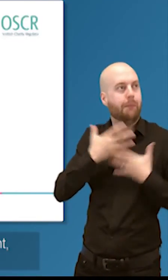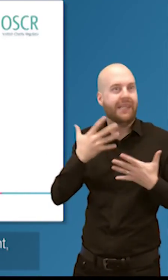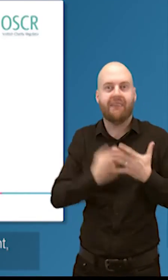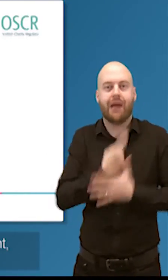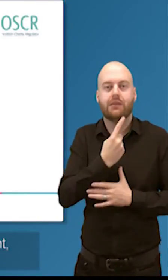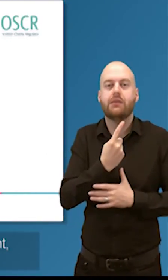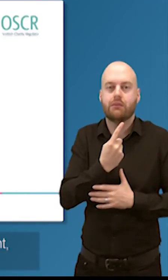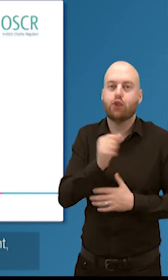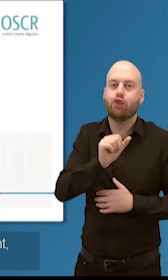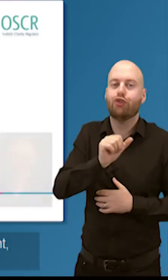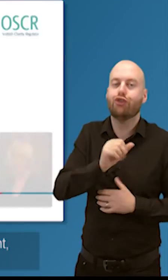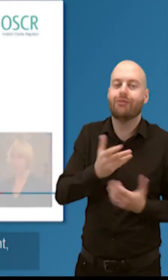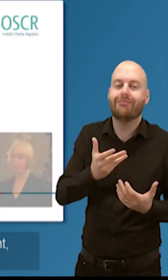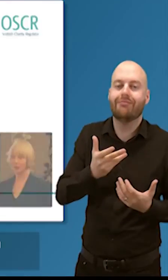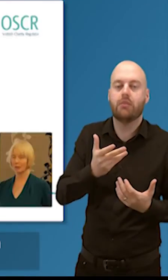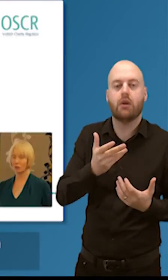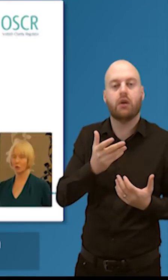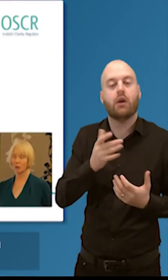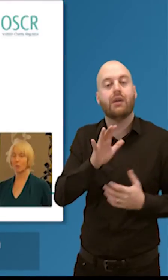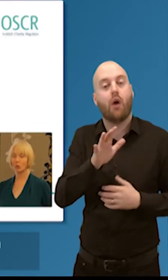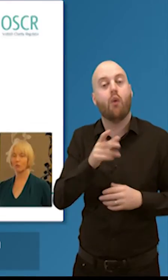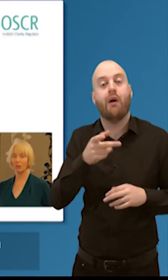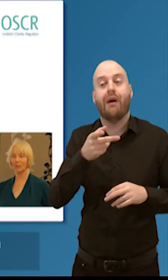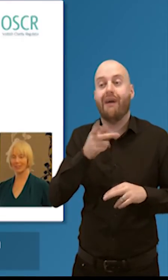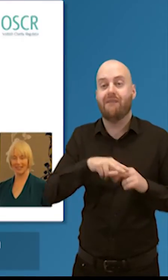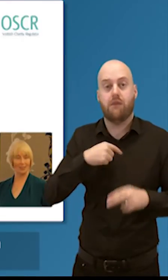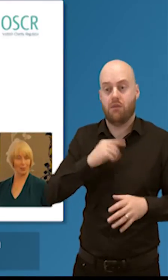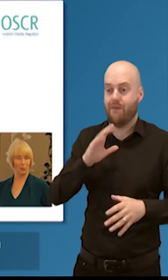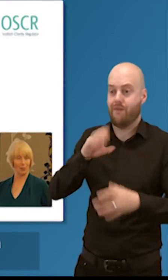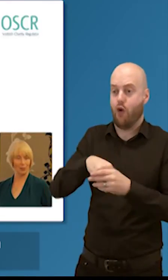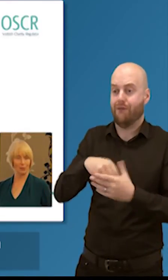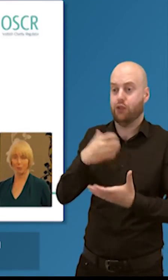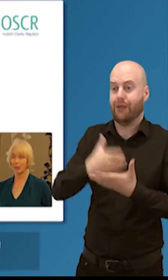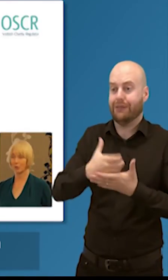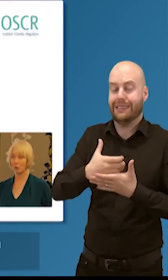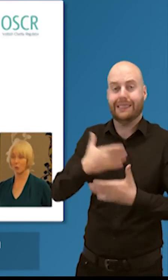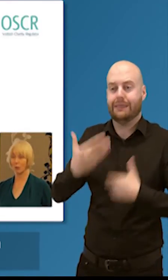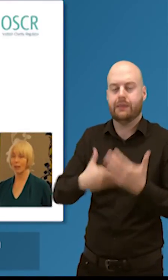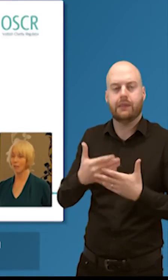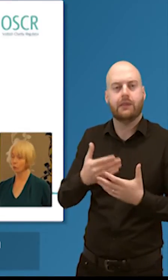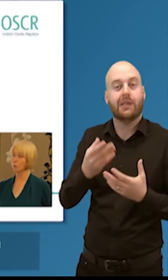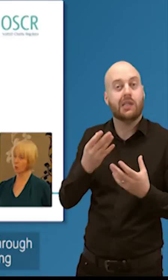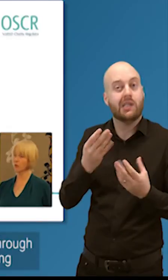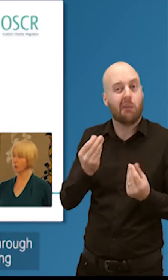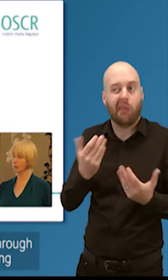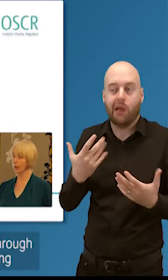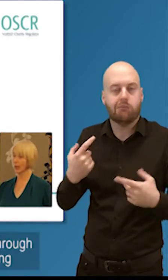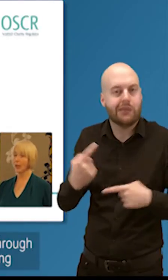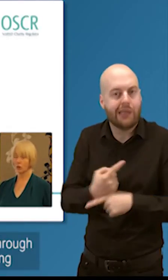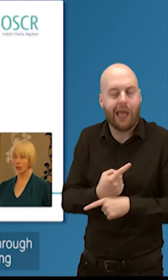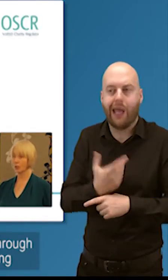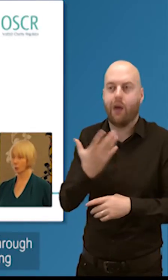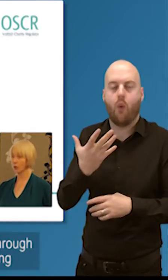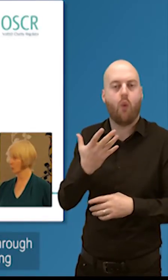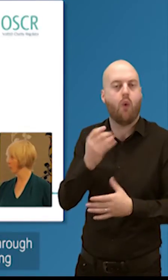please get in touch it's not that's not an admission of failure to get in touch with us if something's gone wrong if you've spotted something